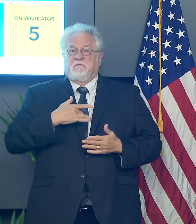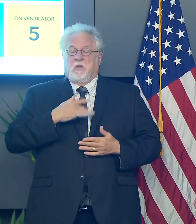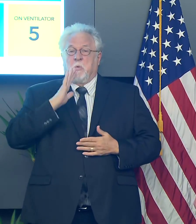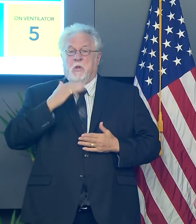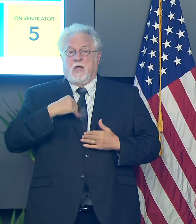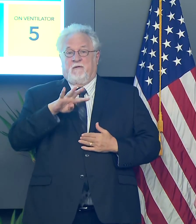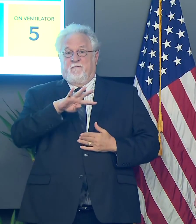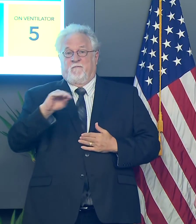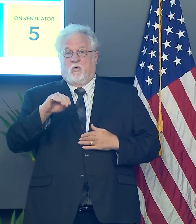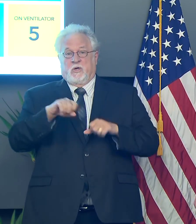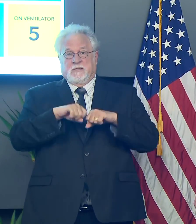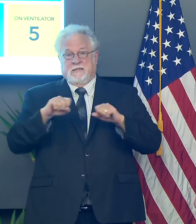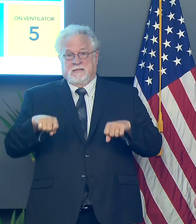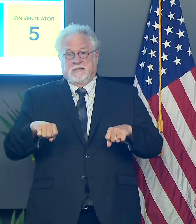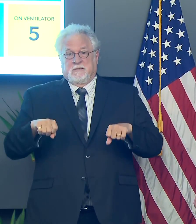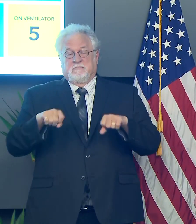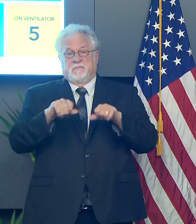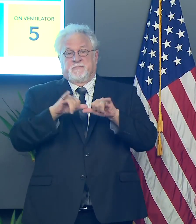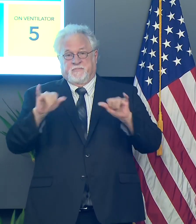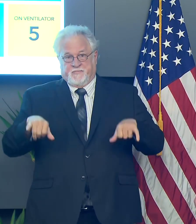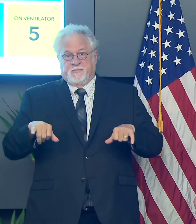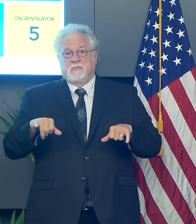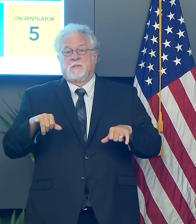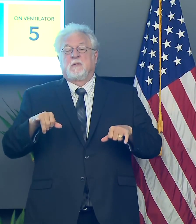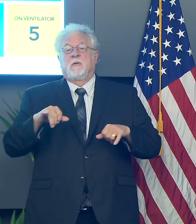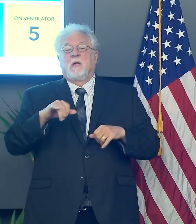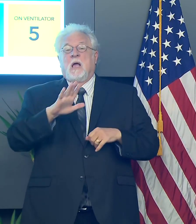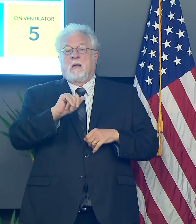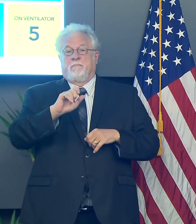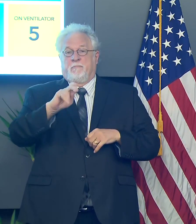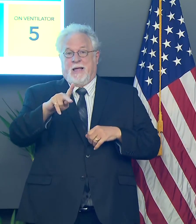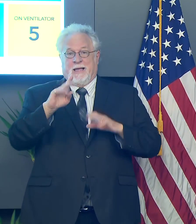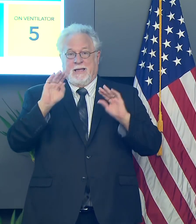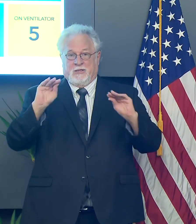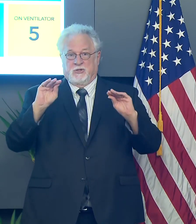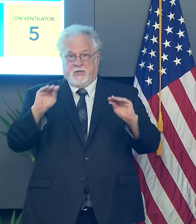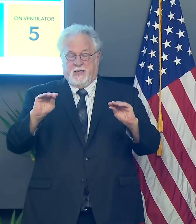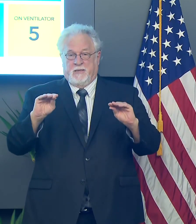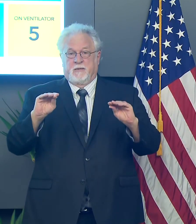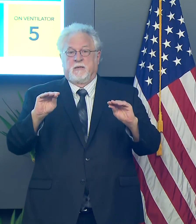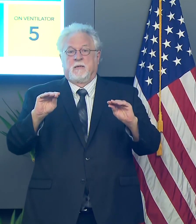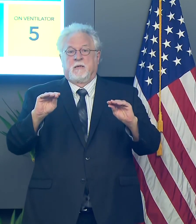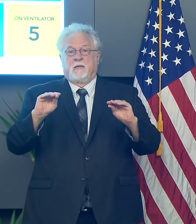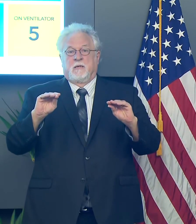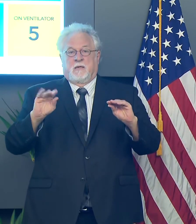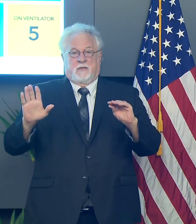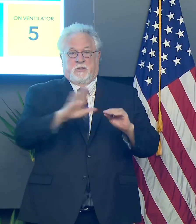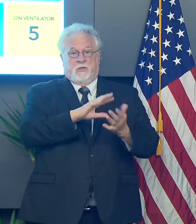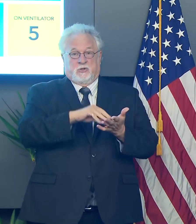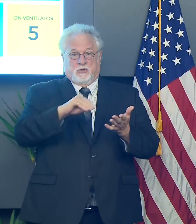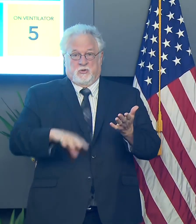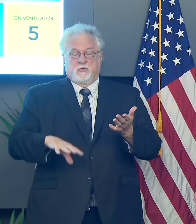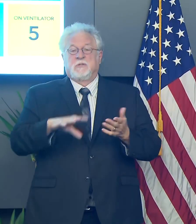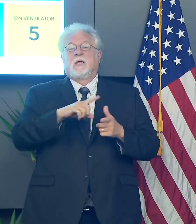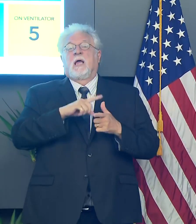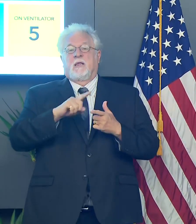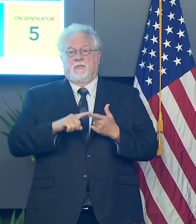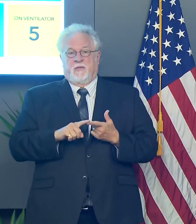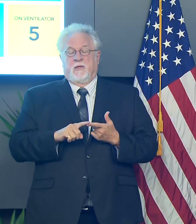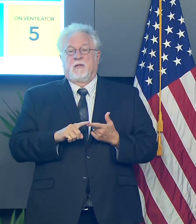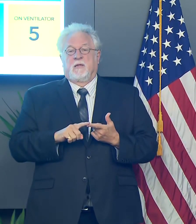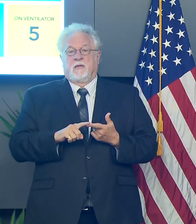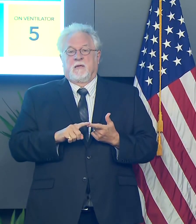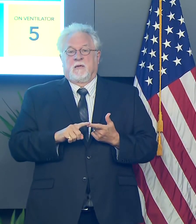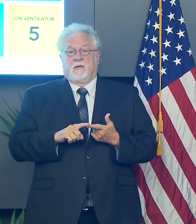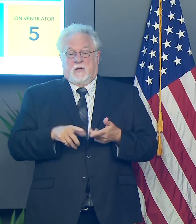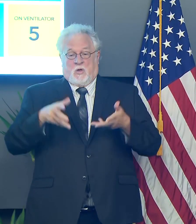40 systems, uh, that will have resumed, uh, educating the students and, or their students. And then we will have